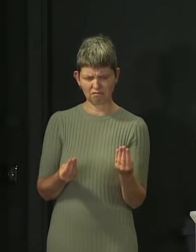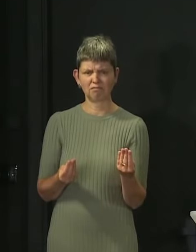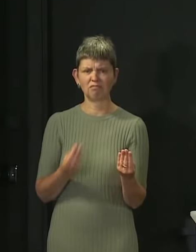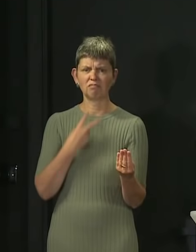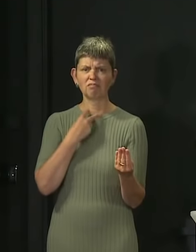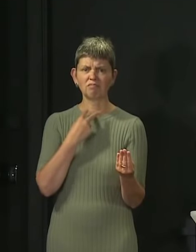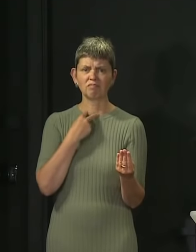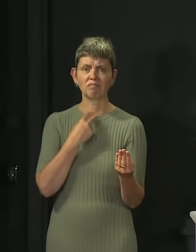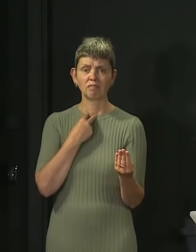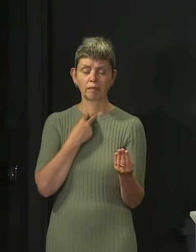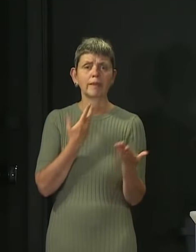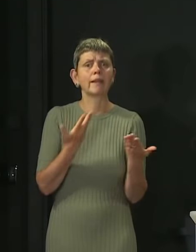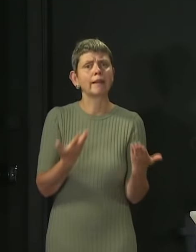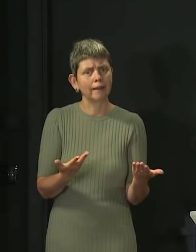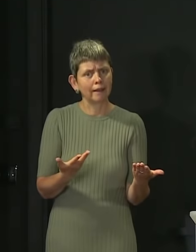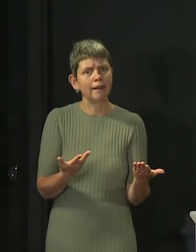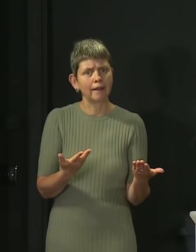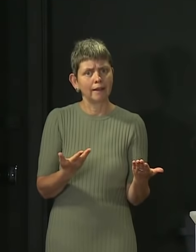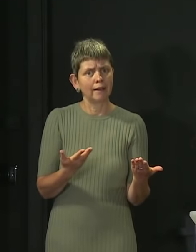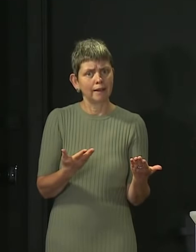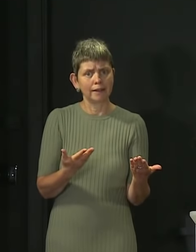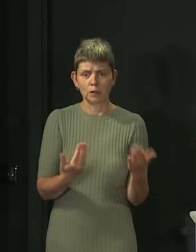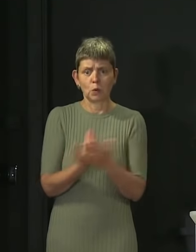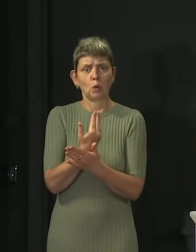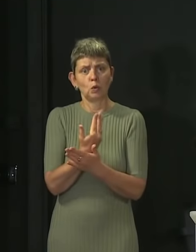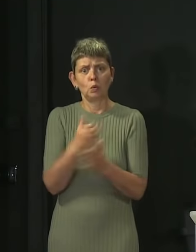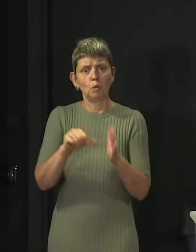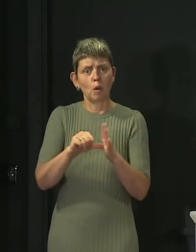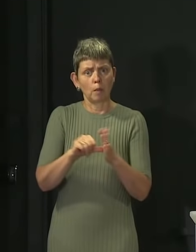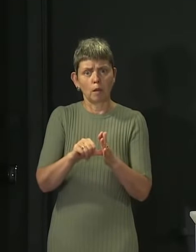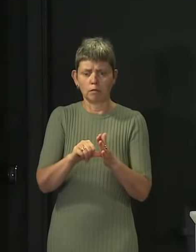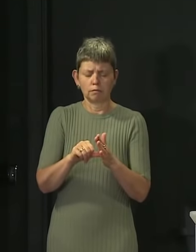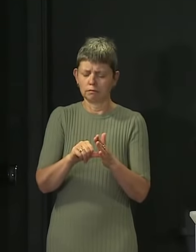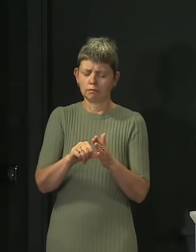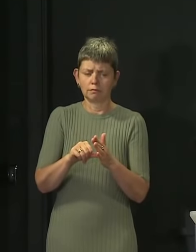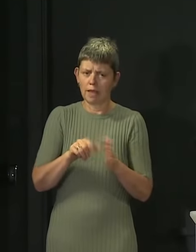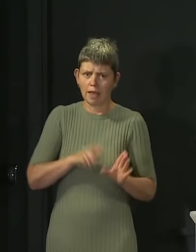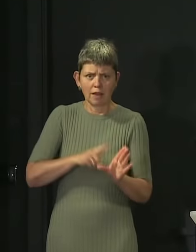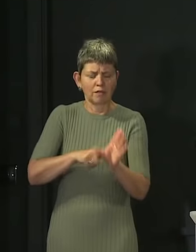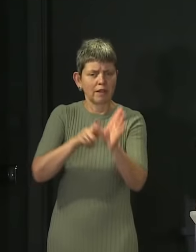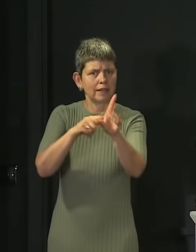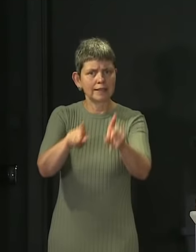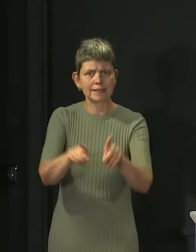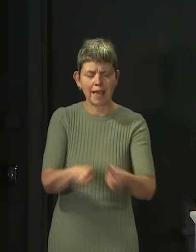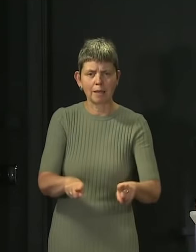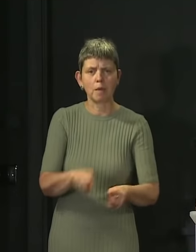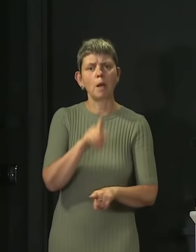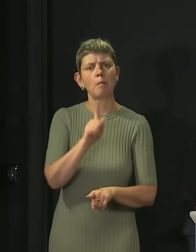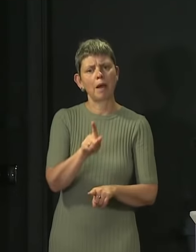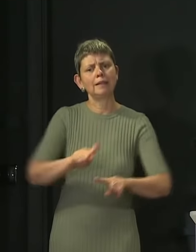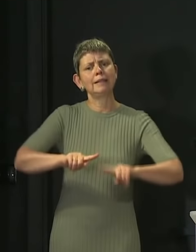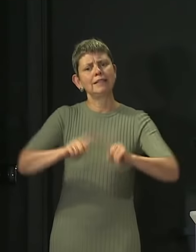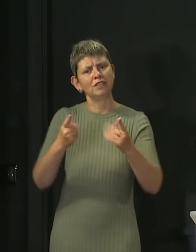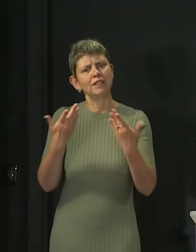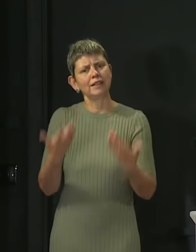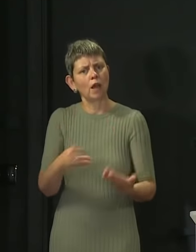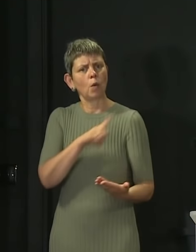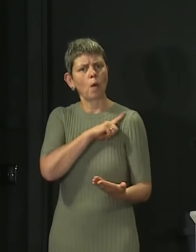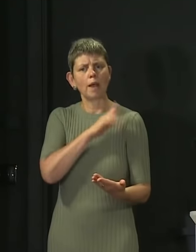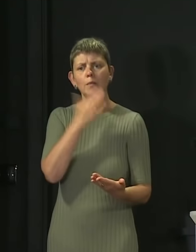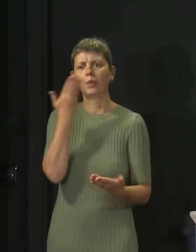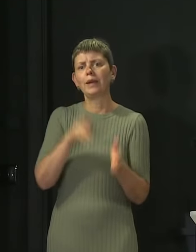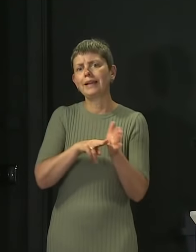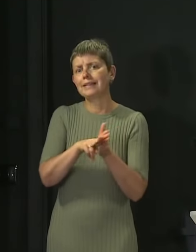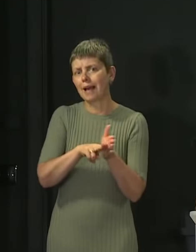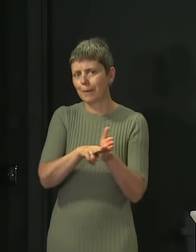this year because they haven't had an exam where they can get a sense of their own performance. But we want to get to a point that young people